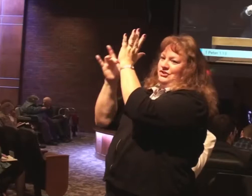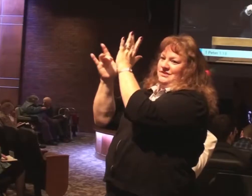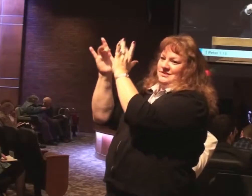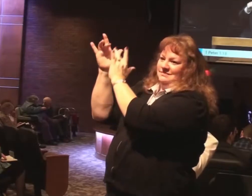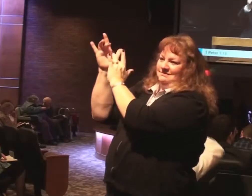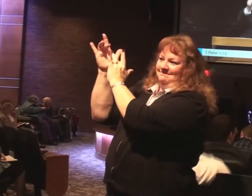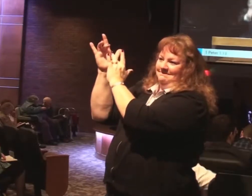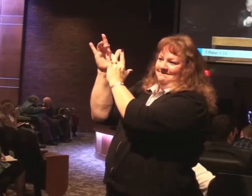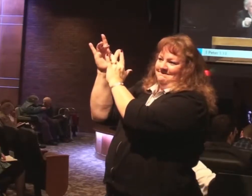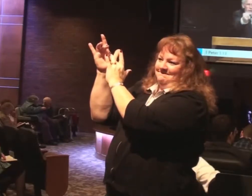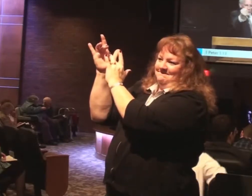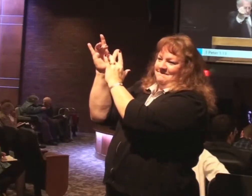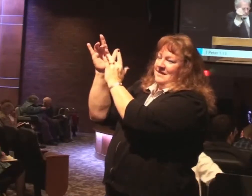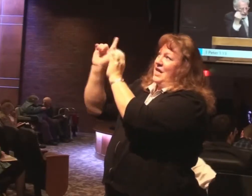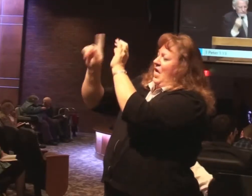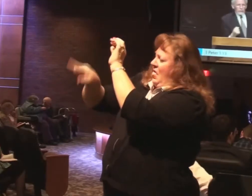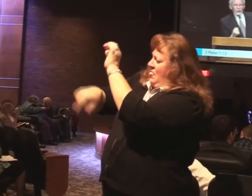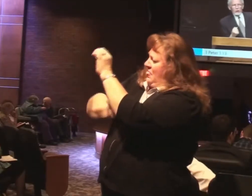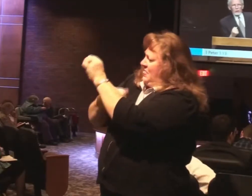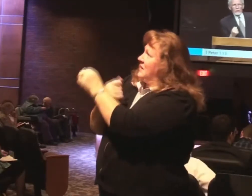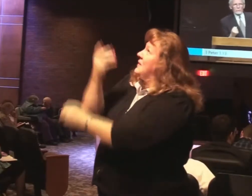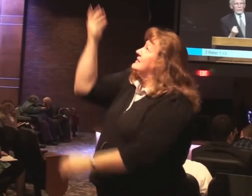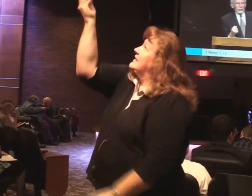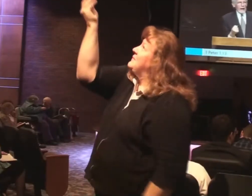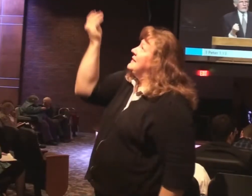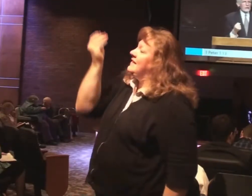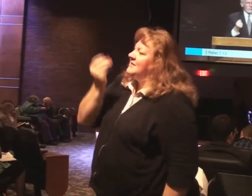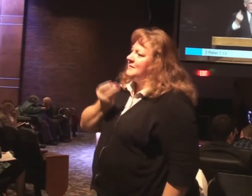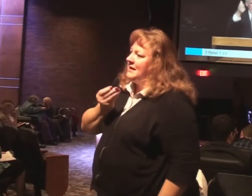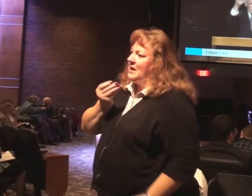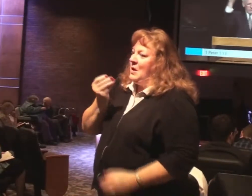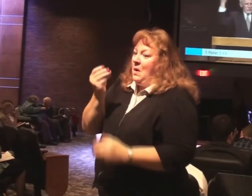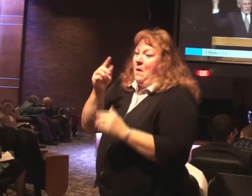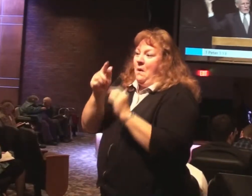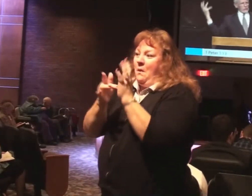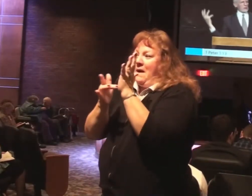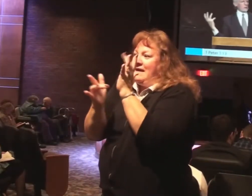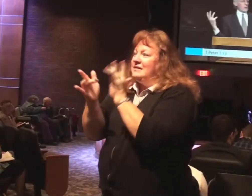The grace that will be brought to you when Christ appears in glory.